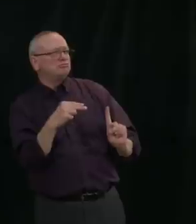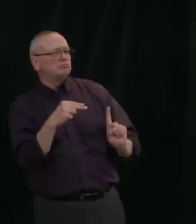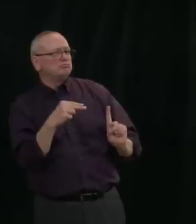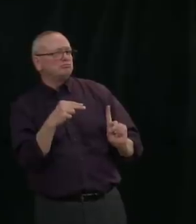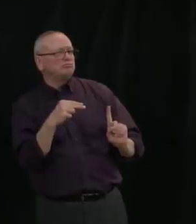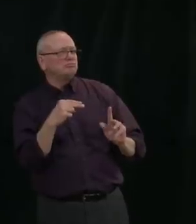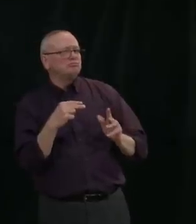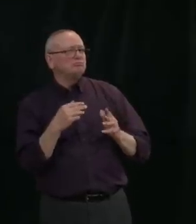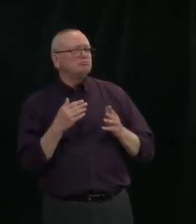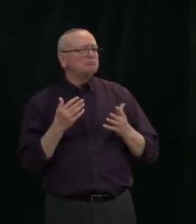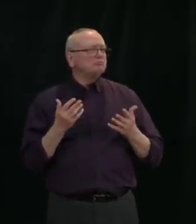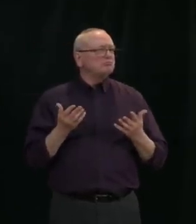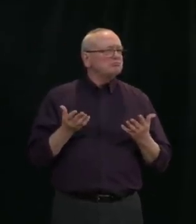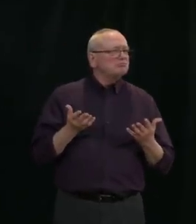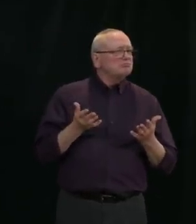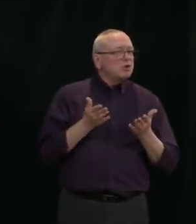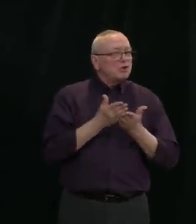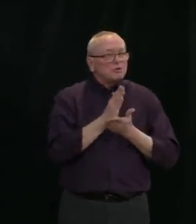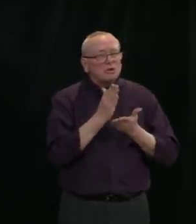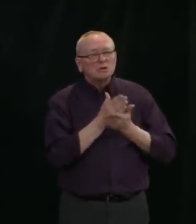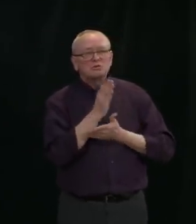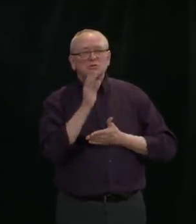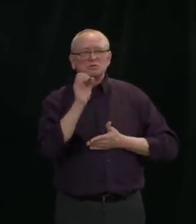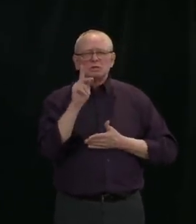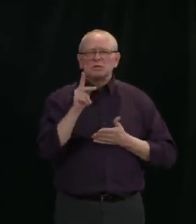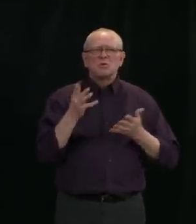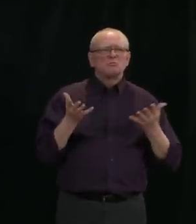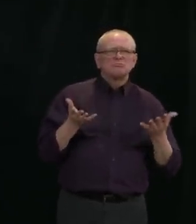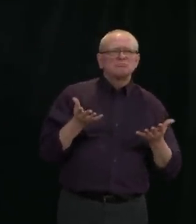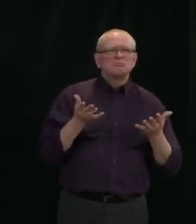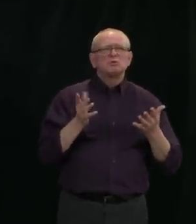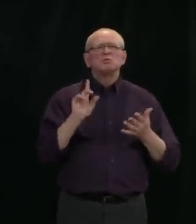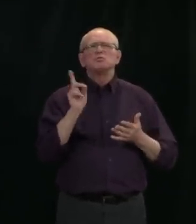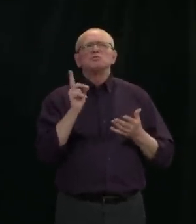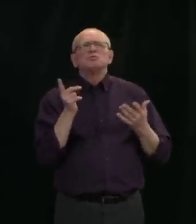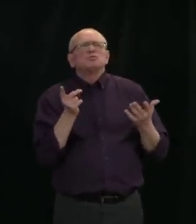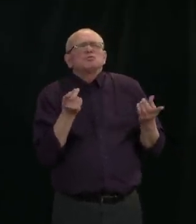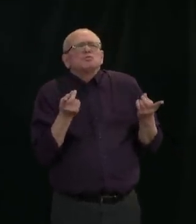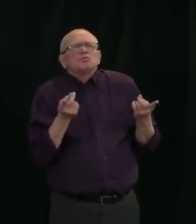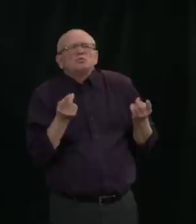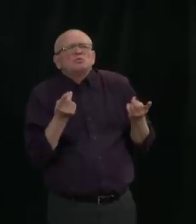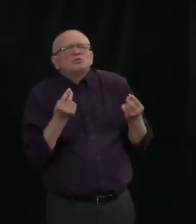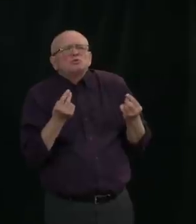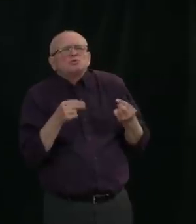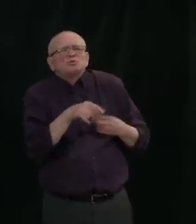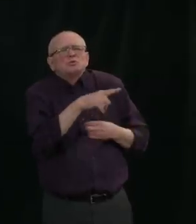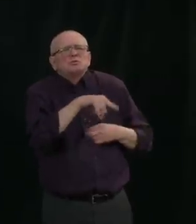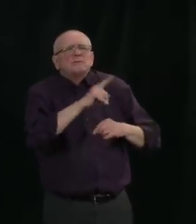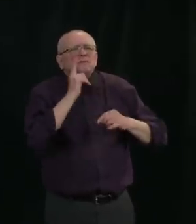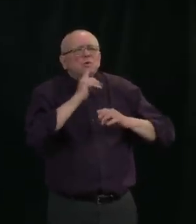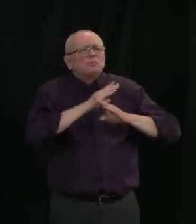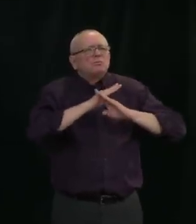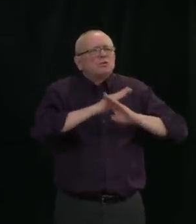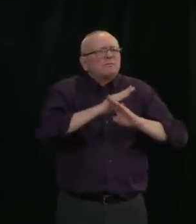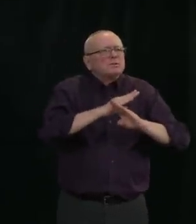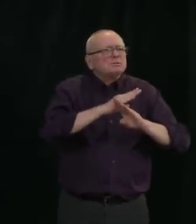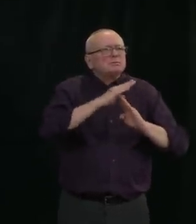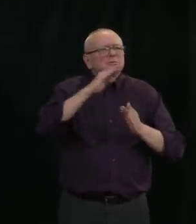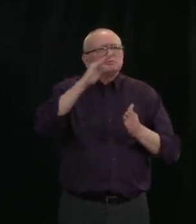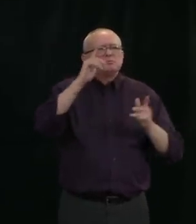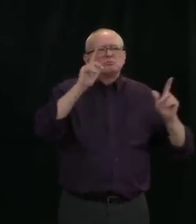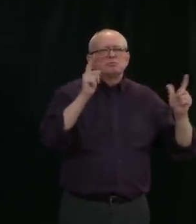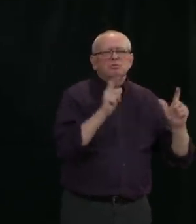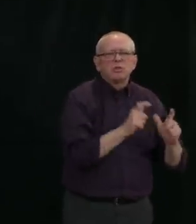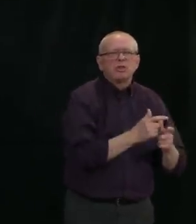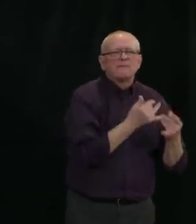to ensure that we don't experience a shortage down the line? So with respect to drug